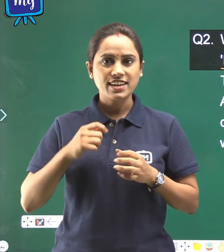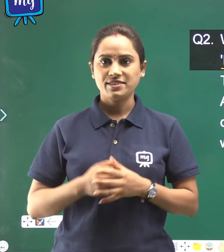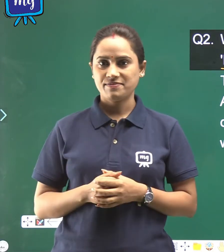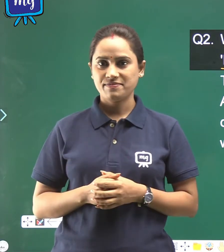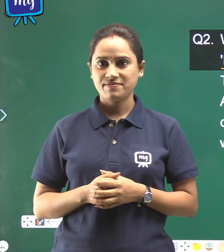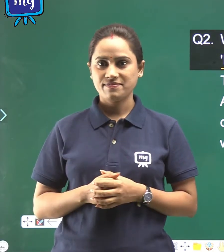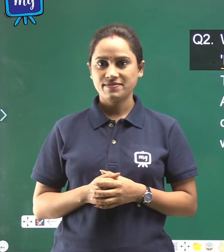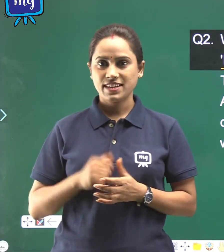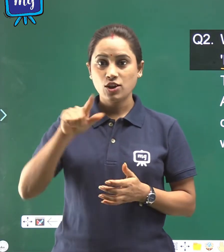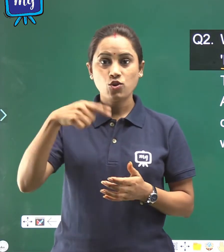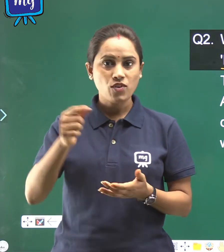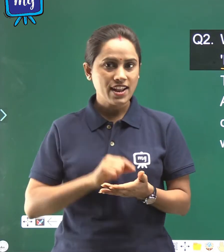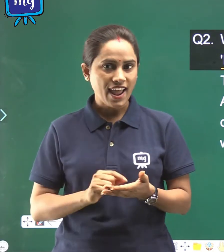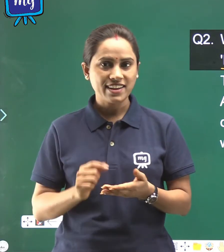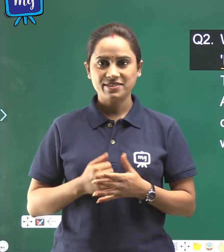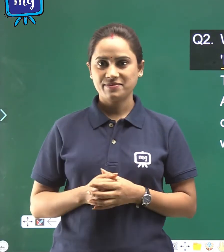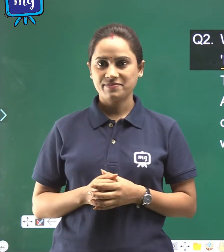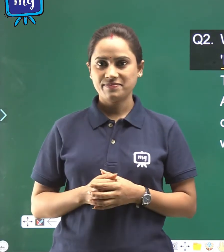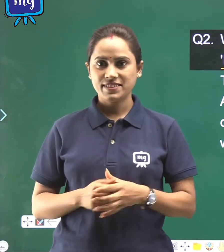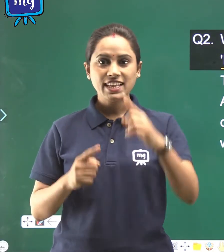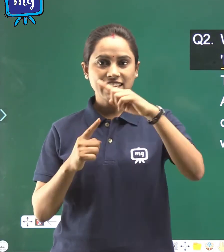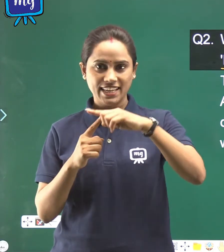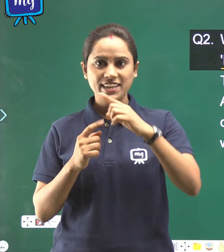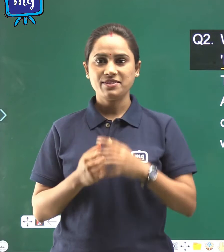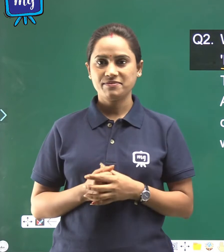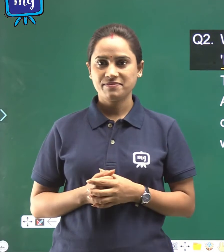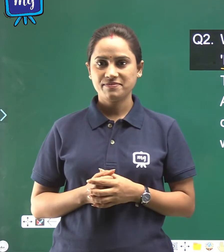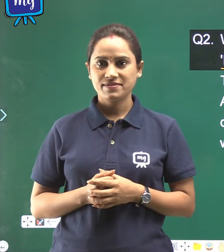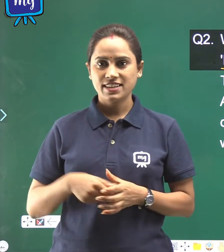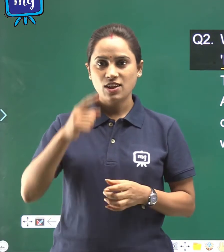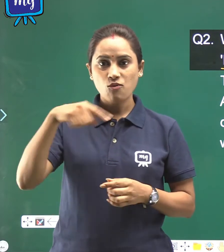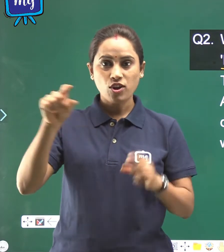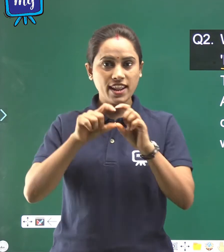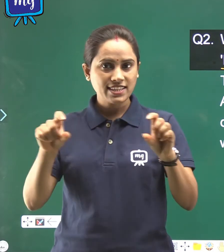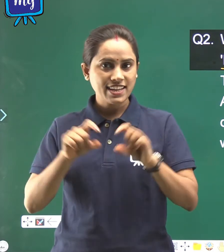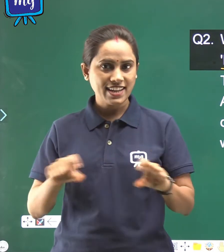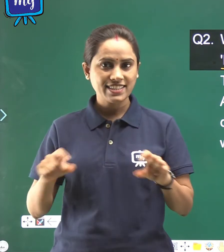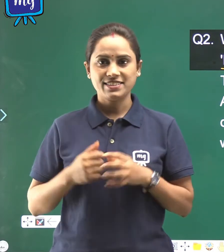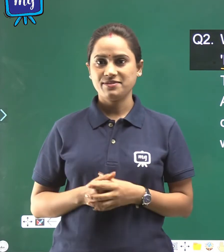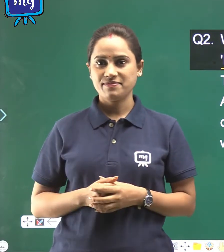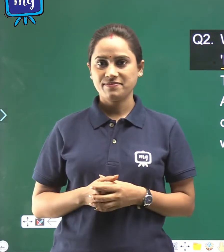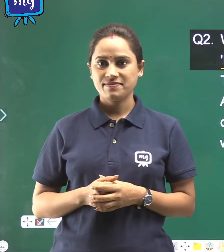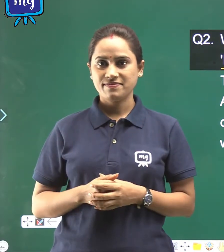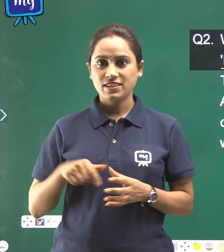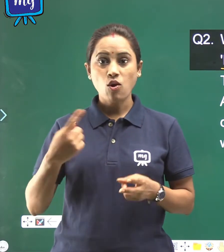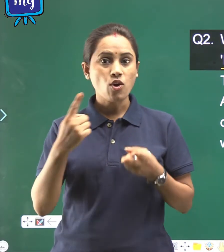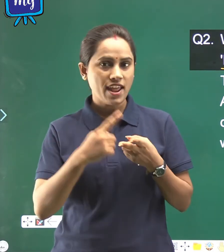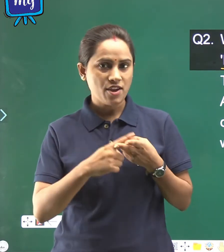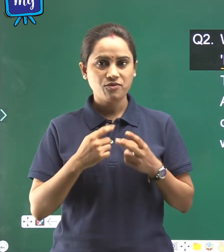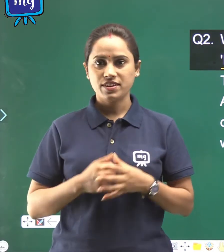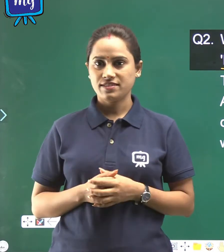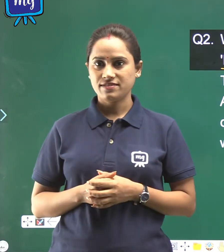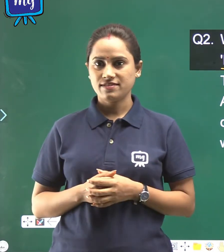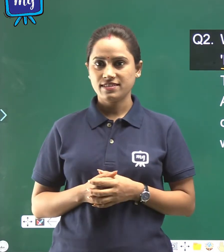you will write T for correct sentence or F